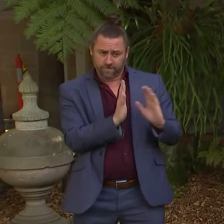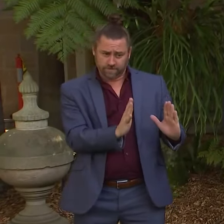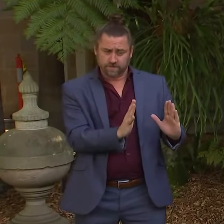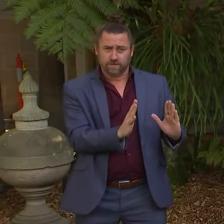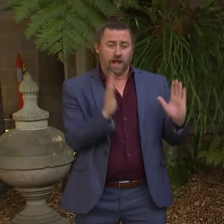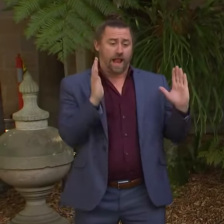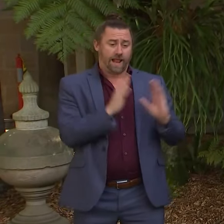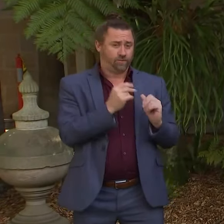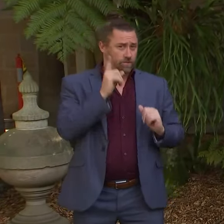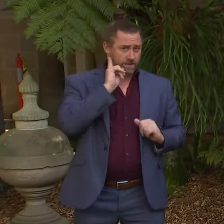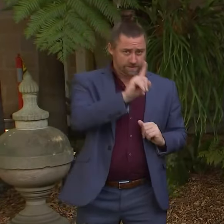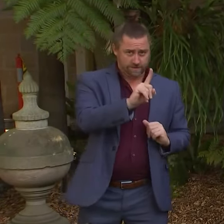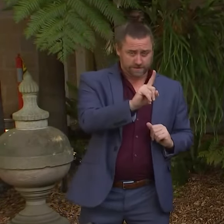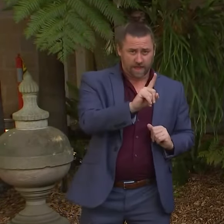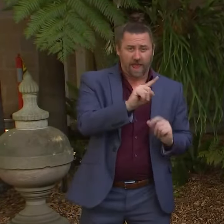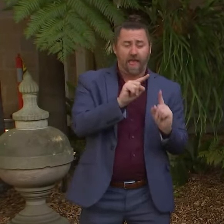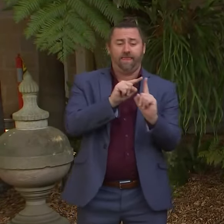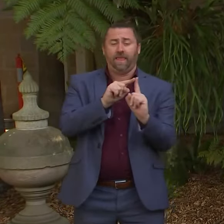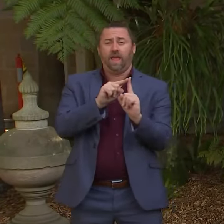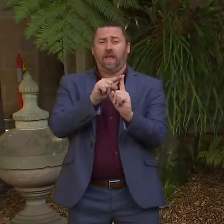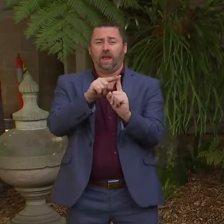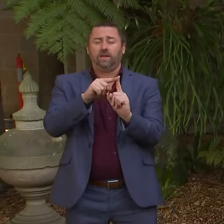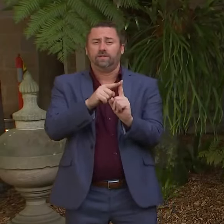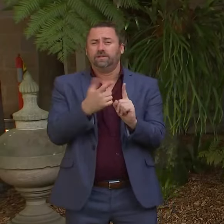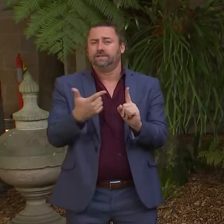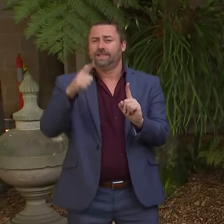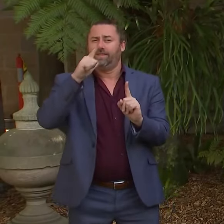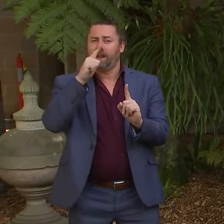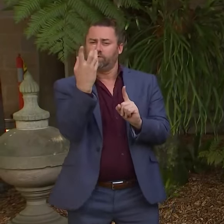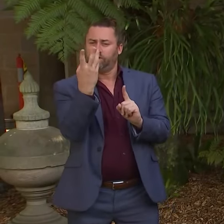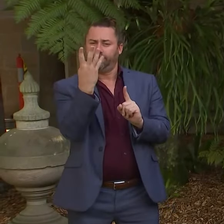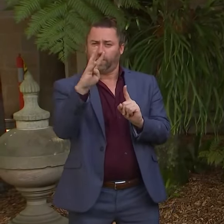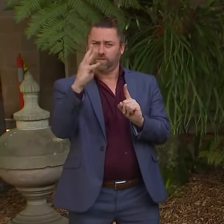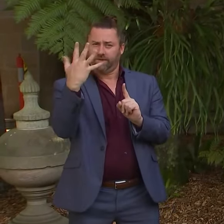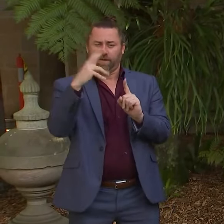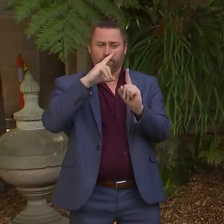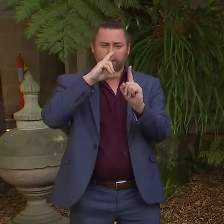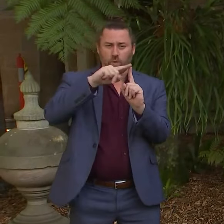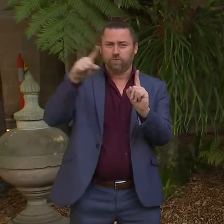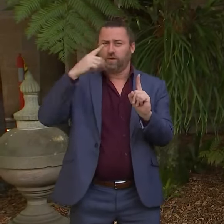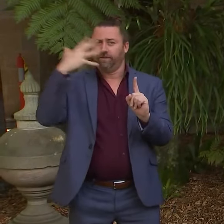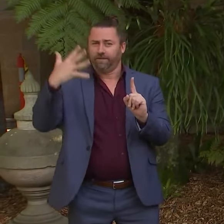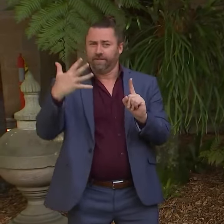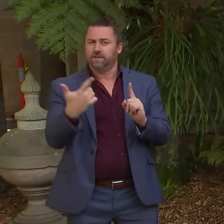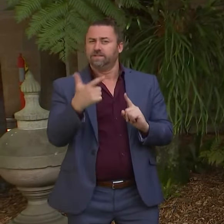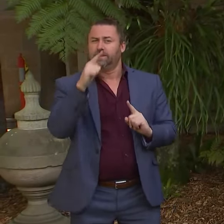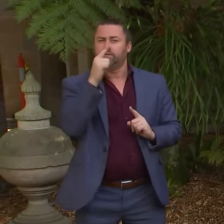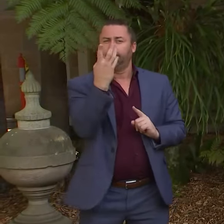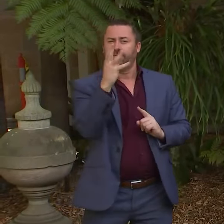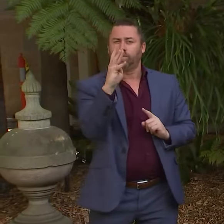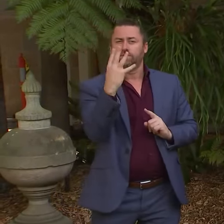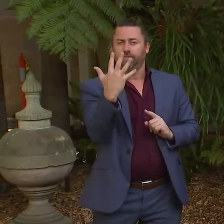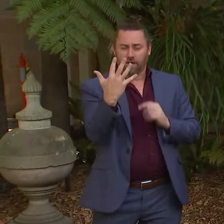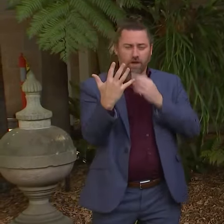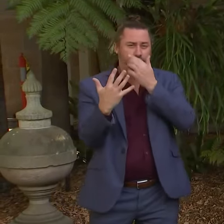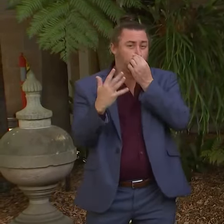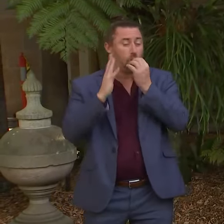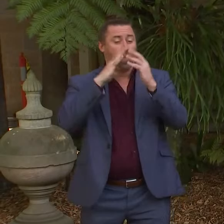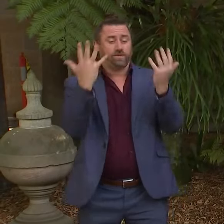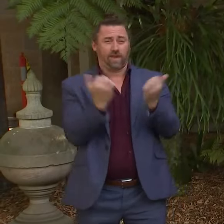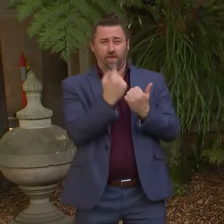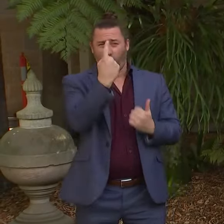decline since yesterday which is great and 745 of our 12 to 15 year olds. So in total 1